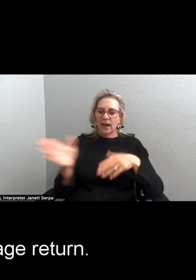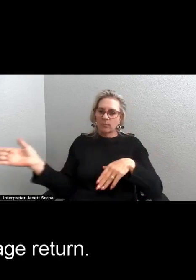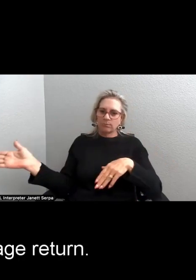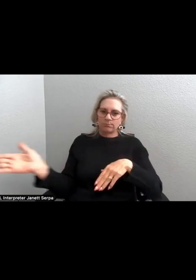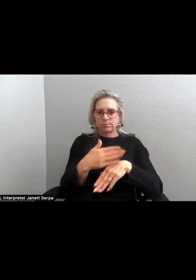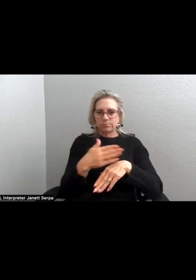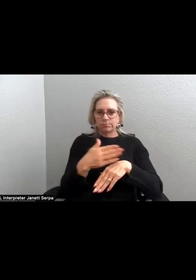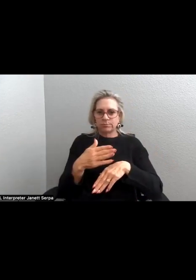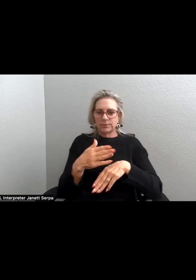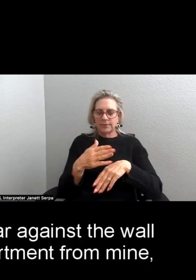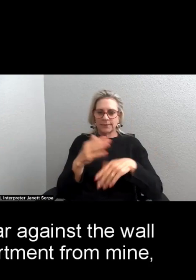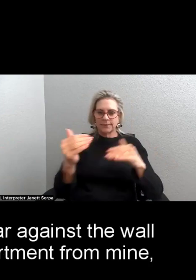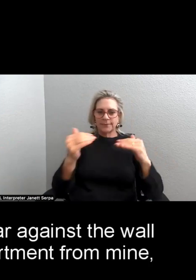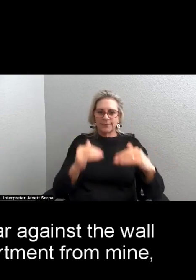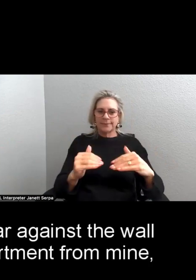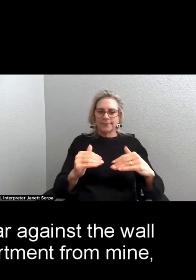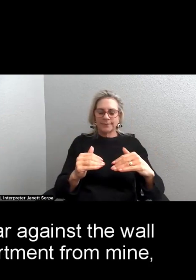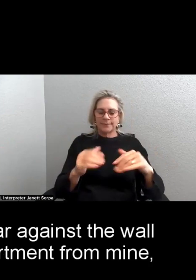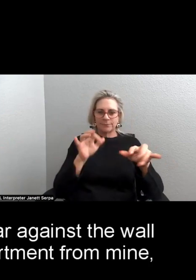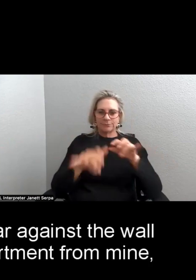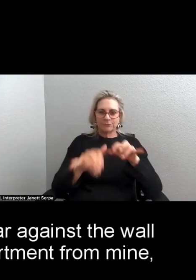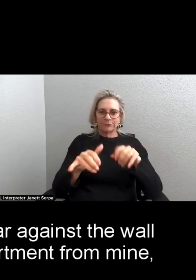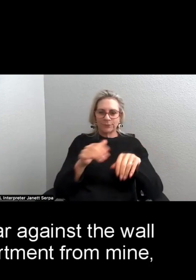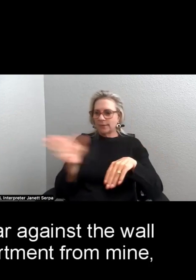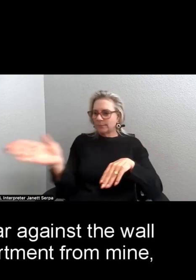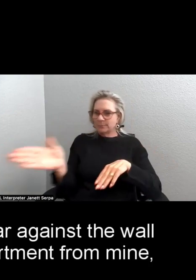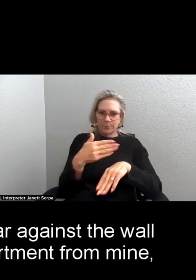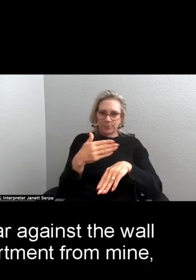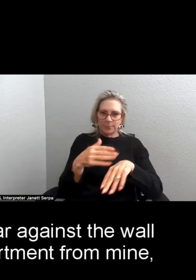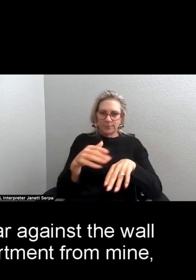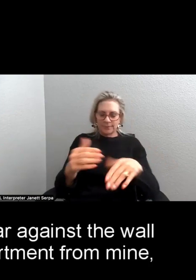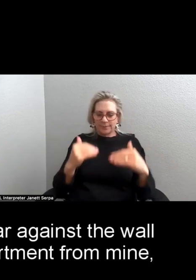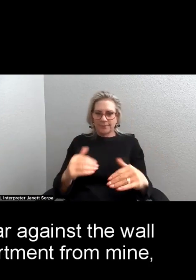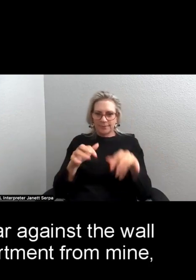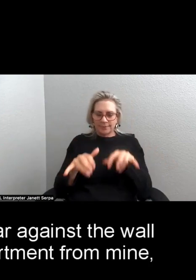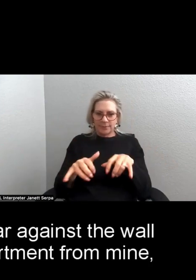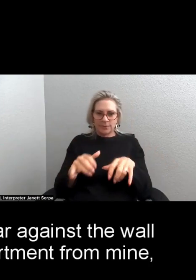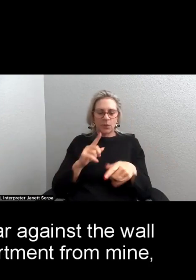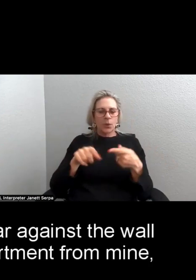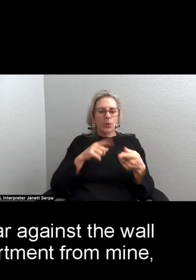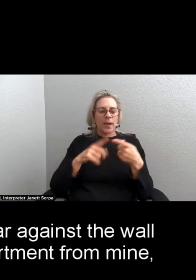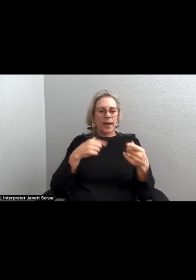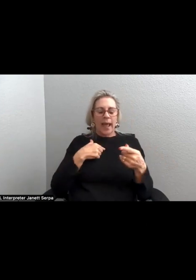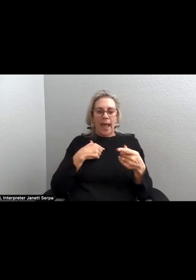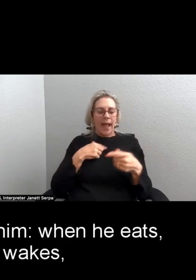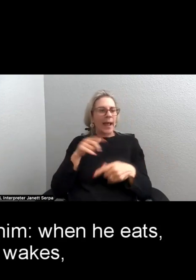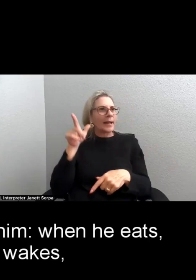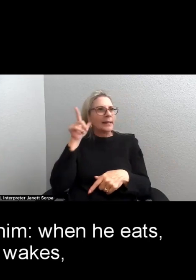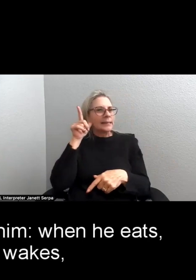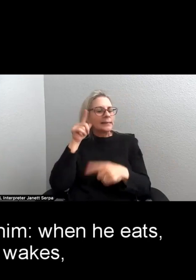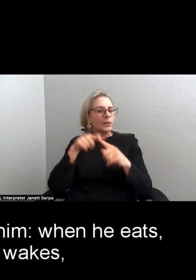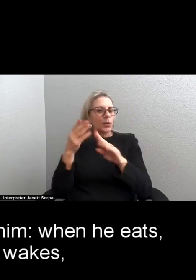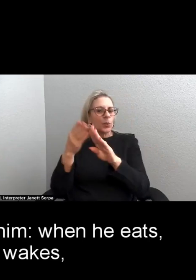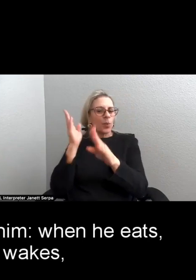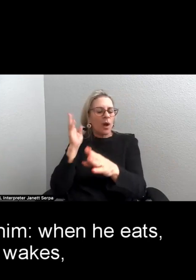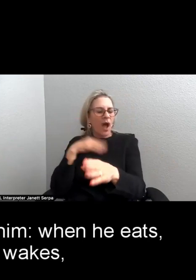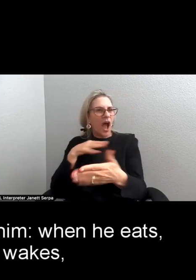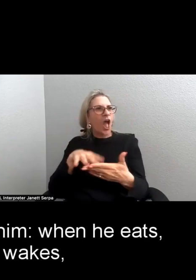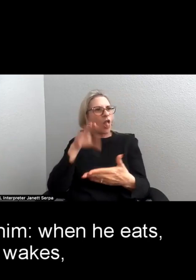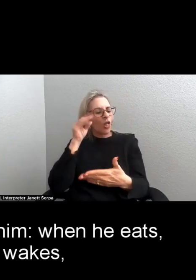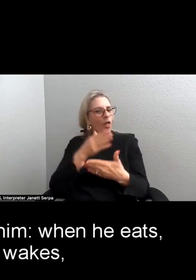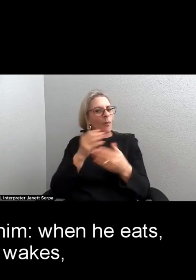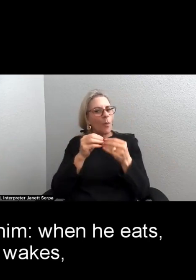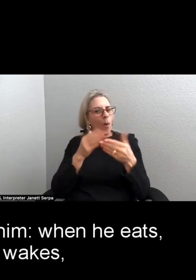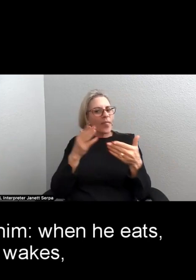return. When I place my ear against the wall separating his apartment from mine, I learn things about him.